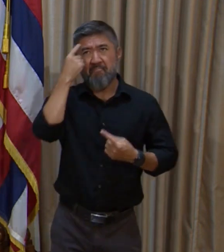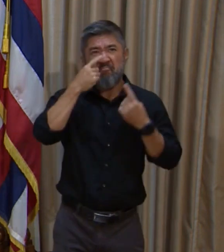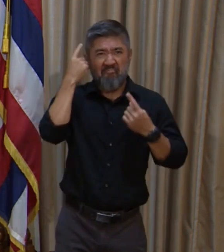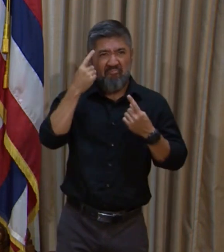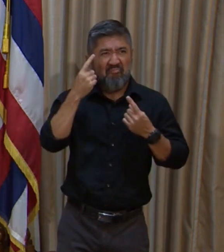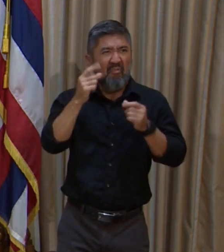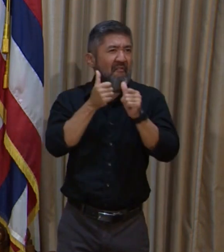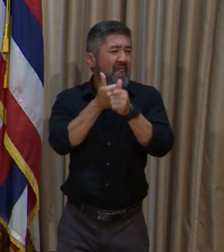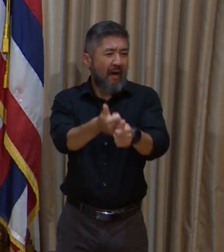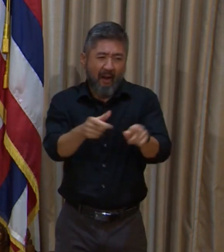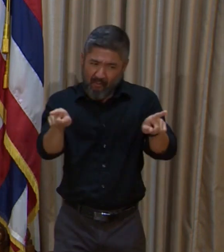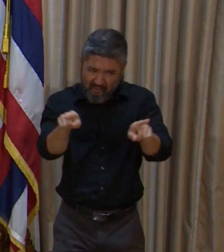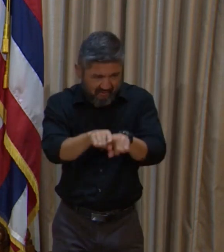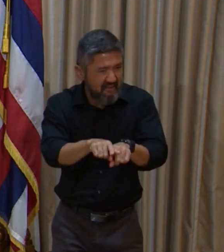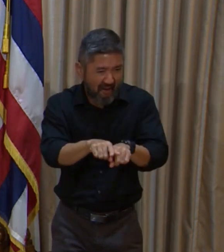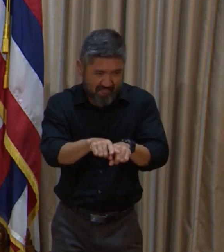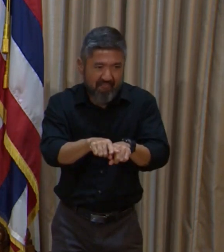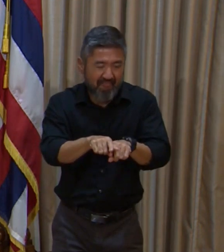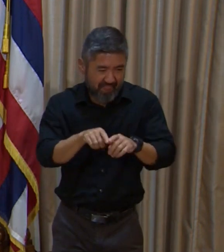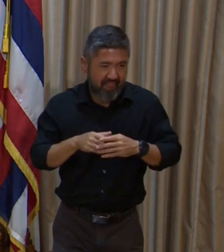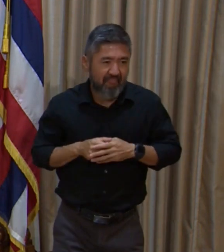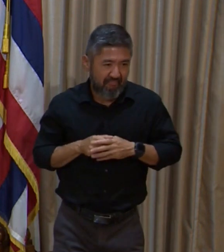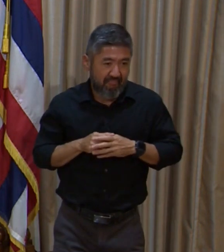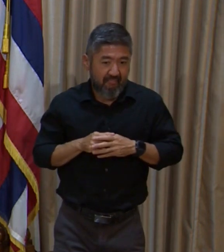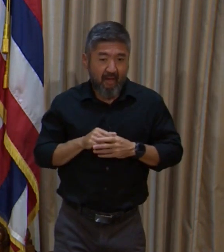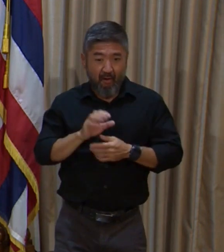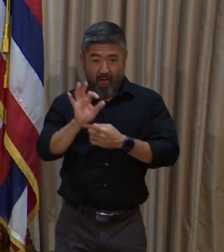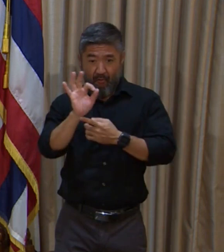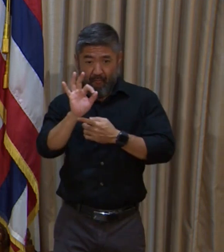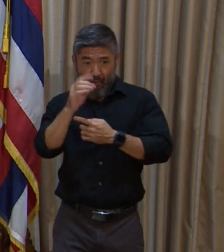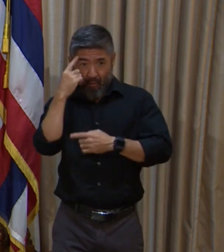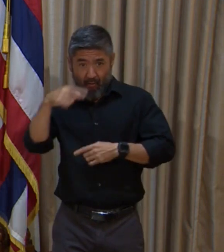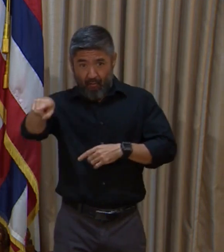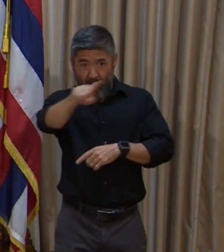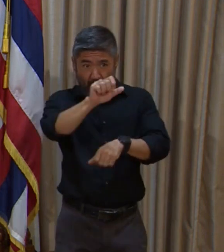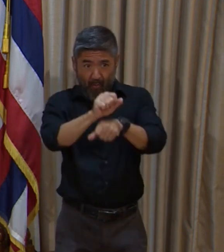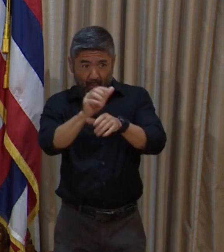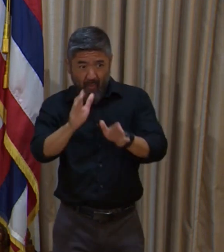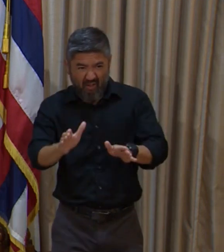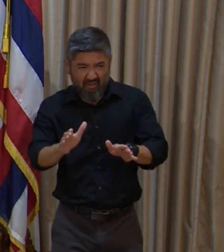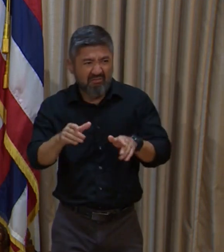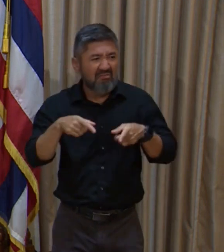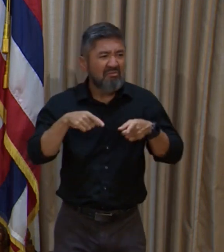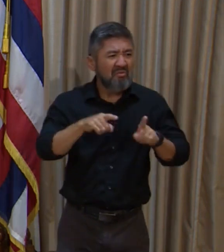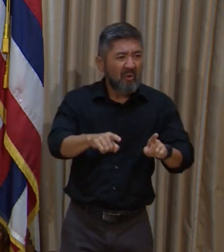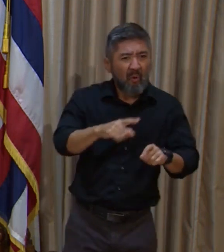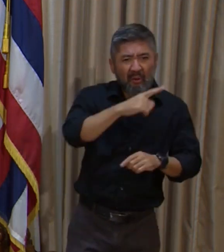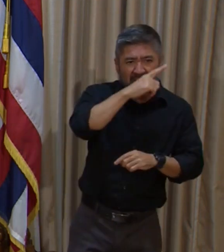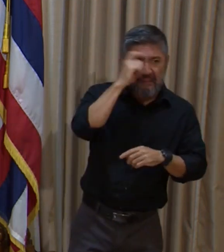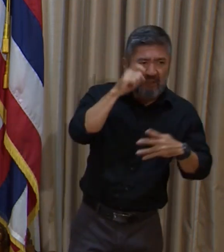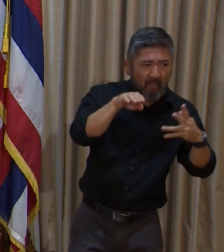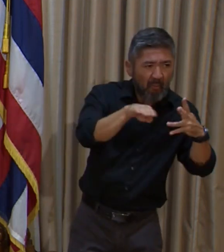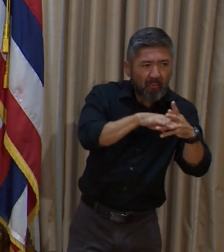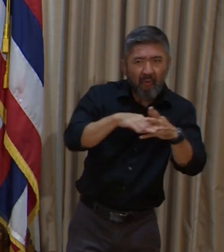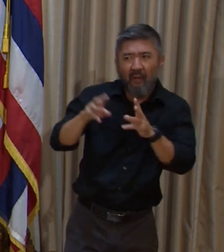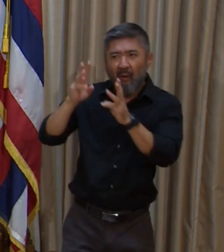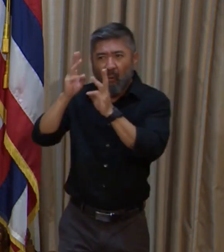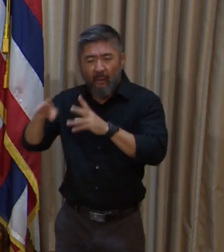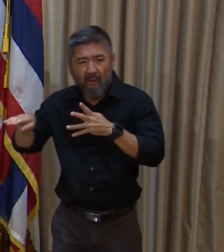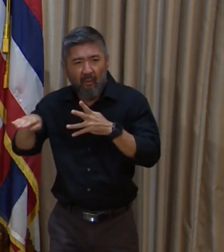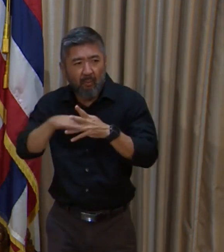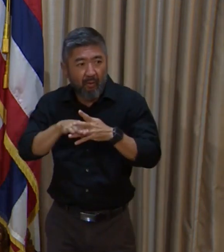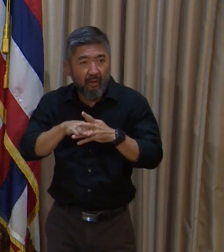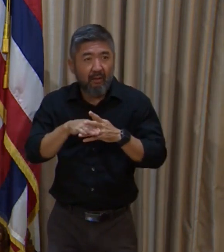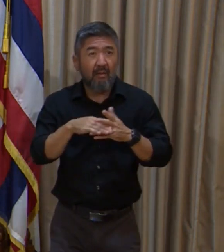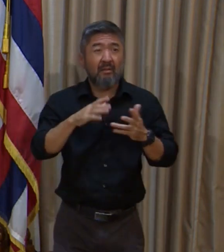to implement the furloughs in a way that can get additional savings from the operations of